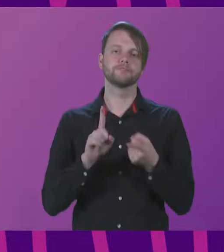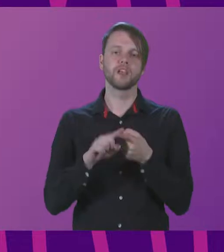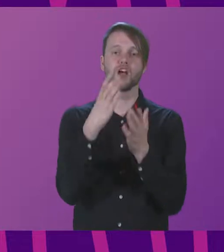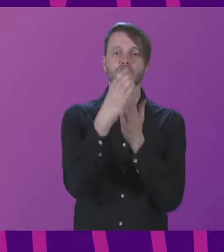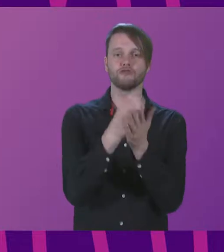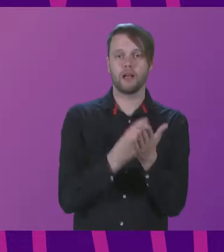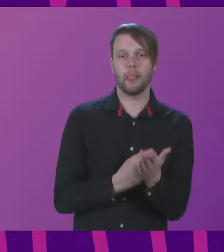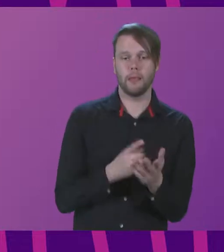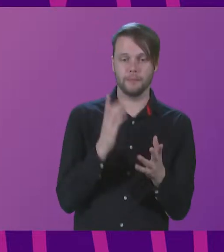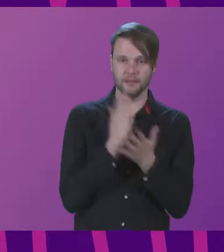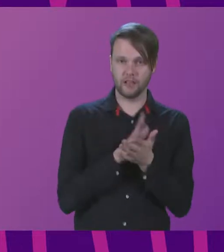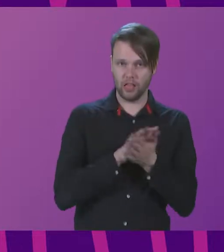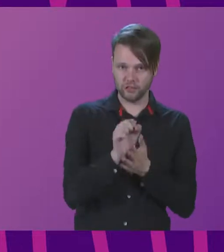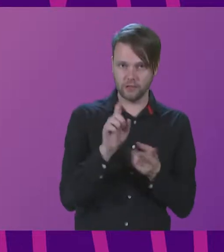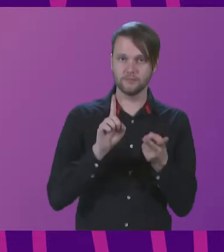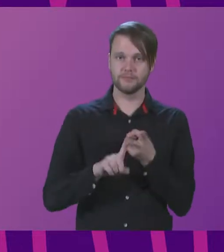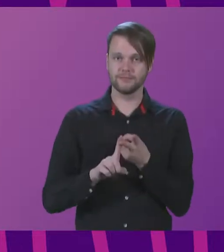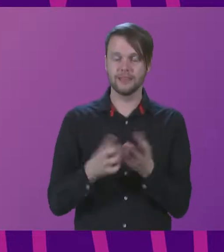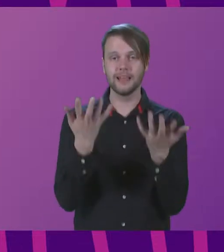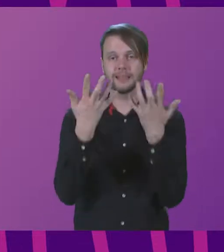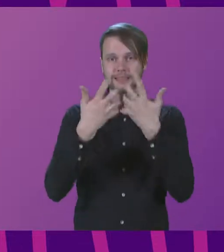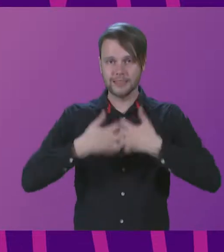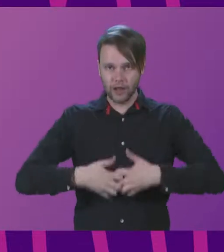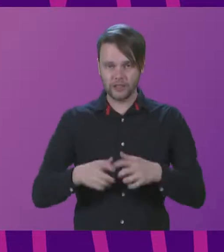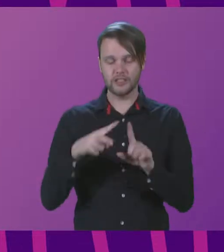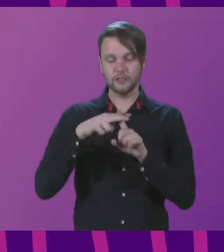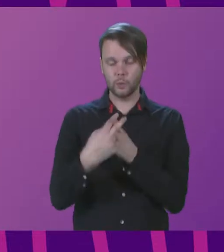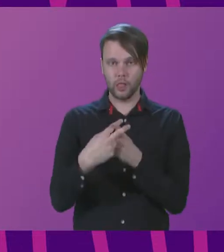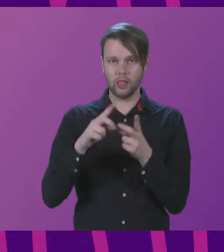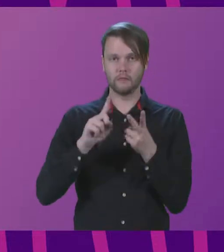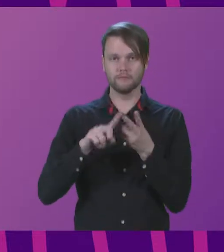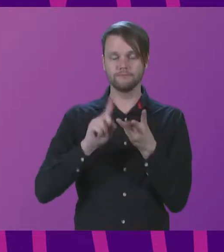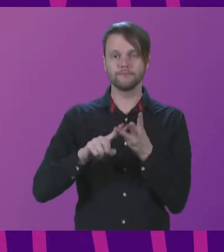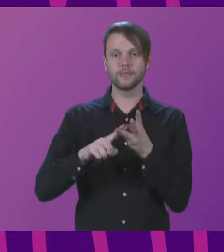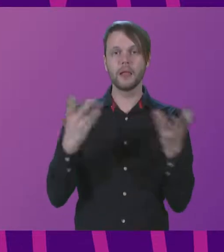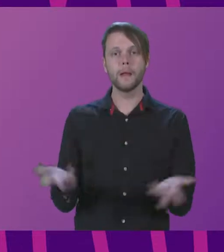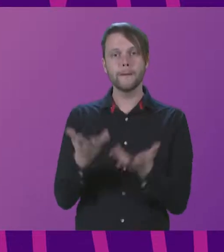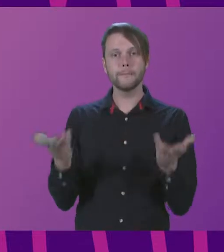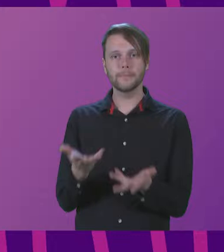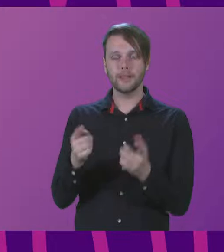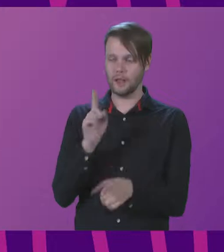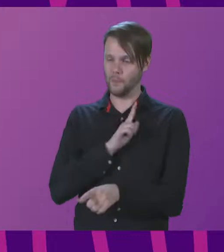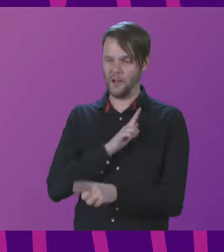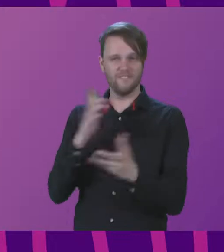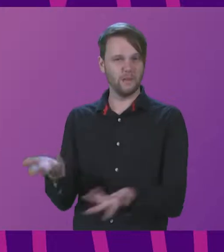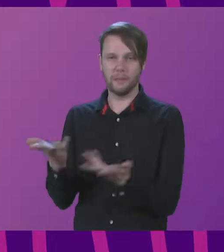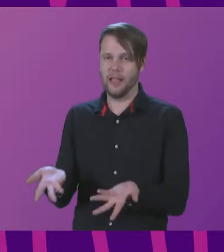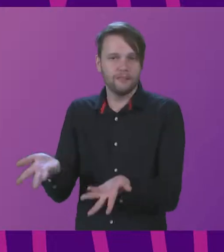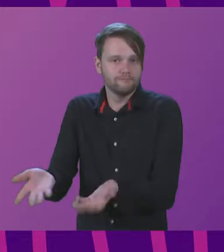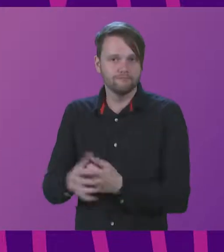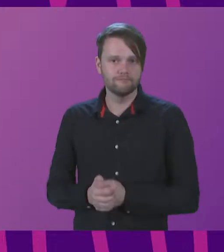is culture, technology is a tool, and play for play's sake.